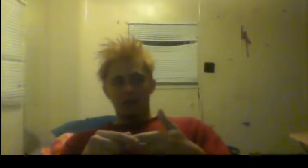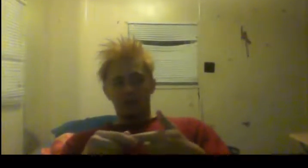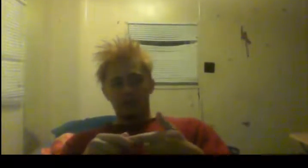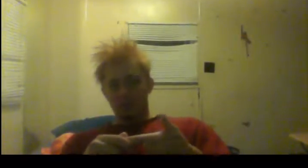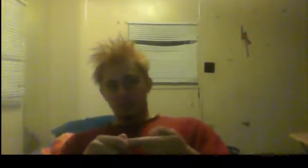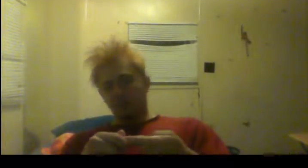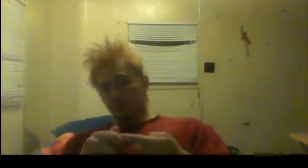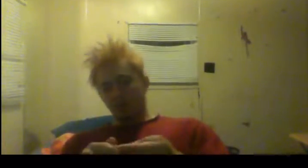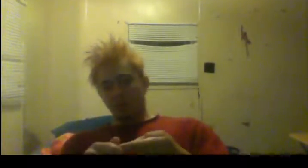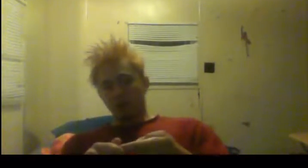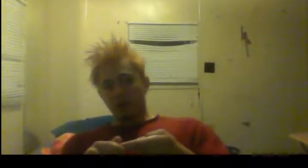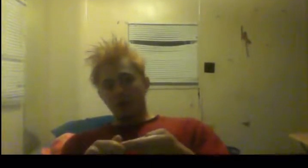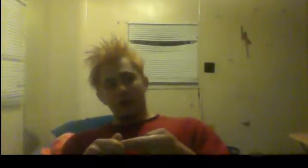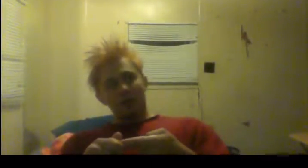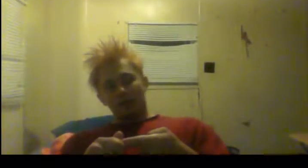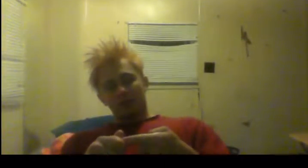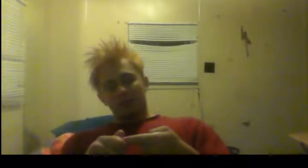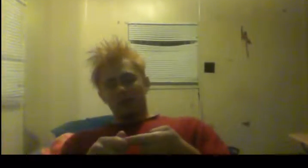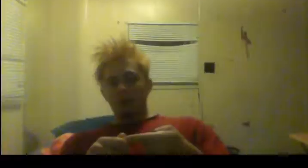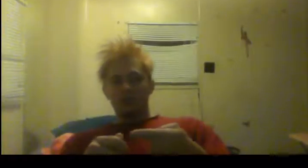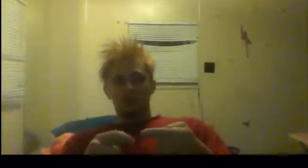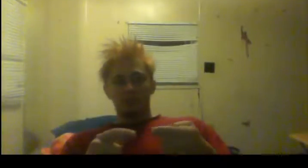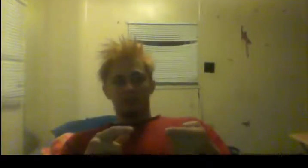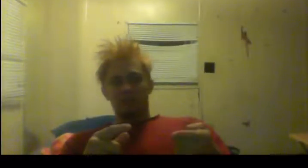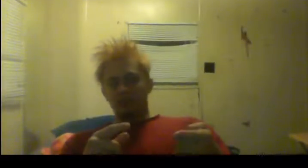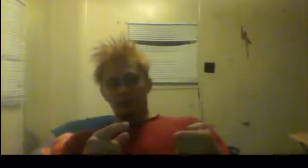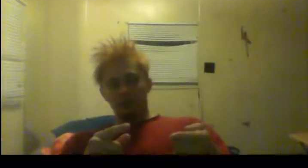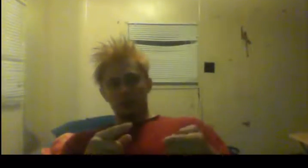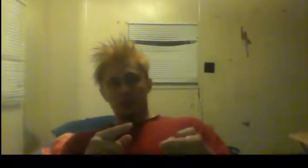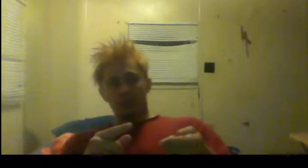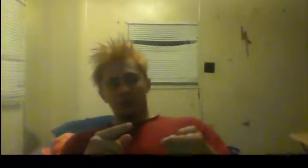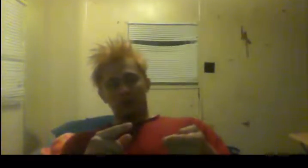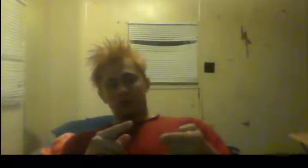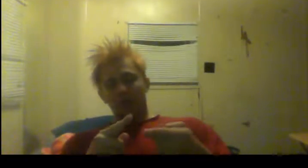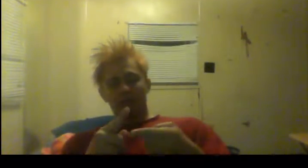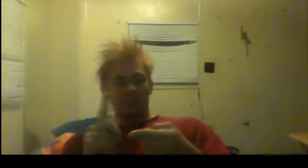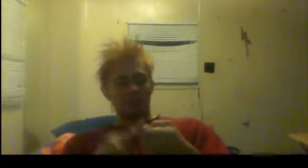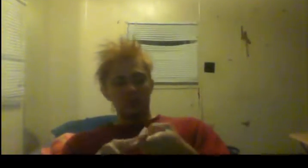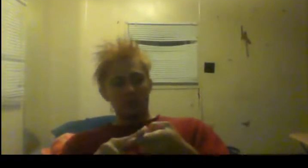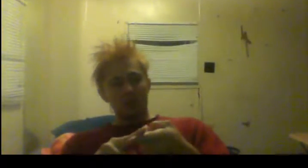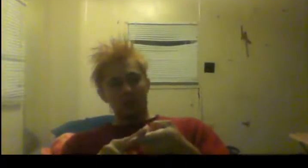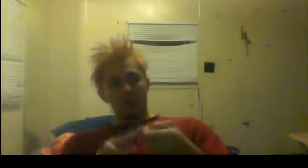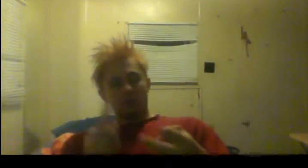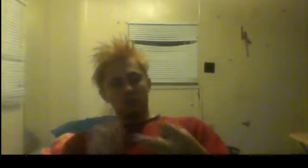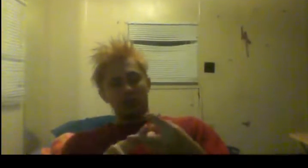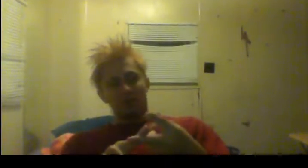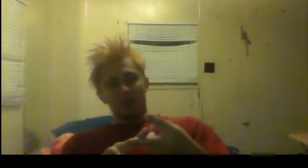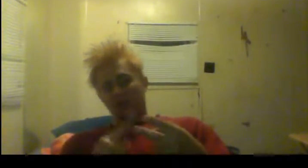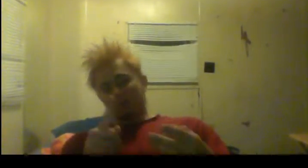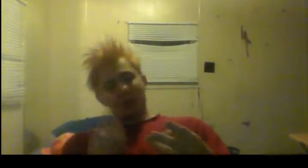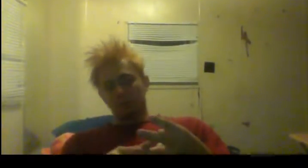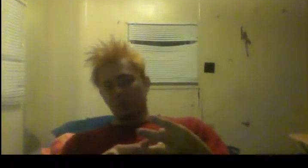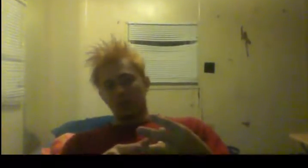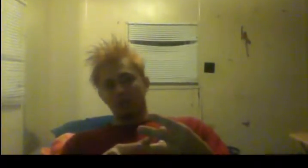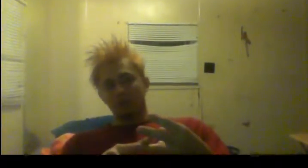pack up my stuff in Tupperware. It'll consist of a frozen dinner that has turkey, stuffing, and mashed potatoes,